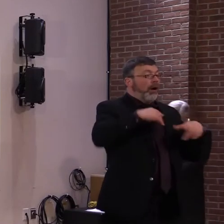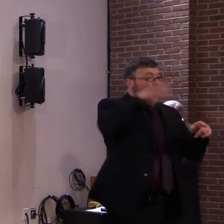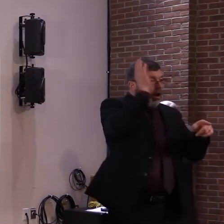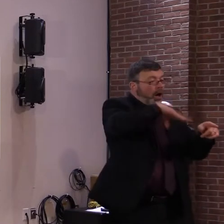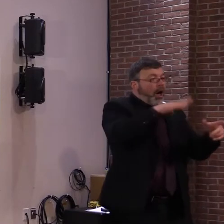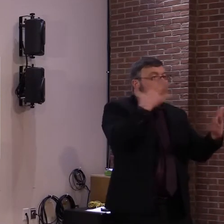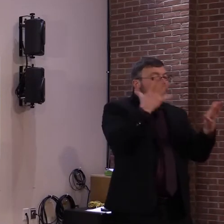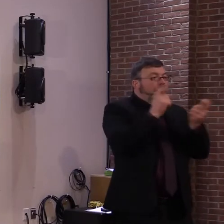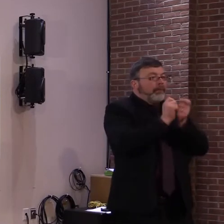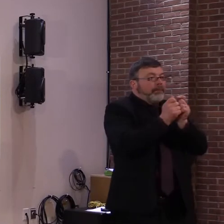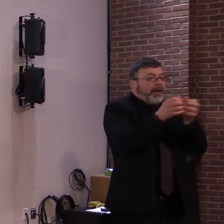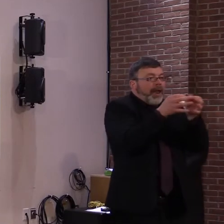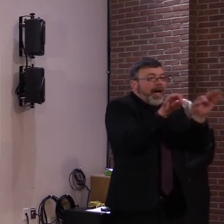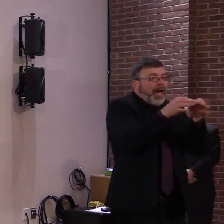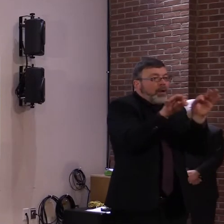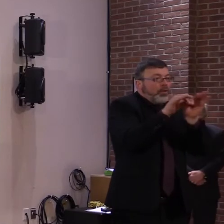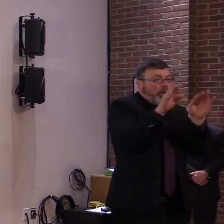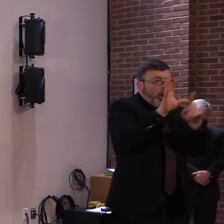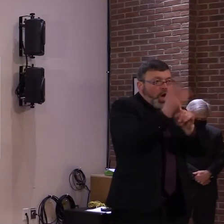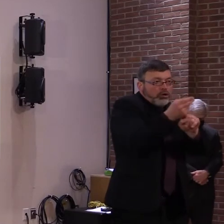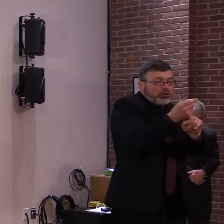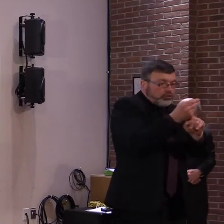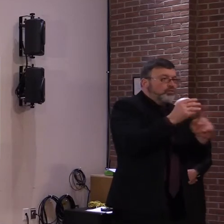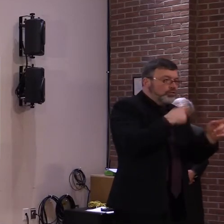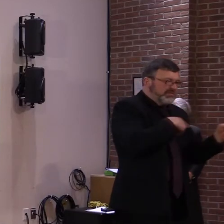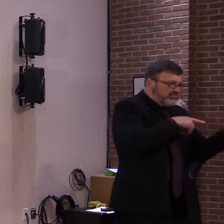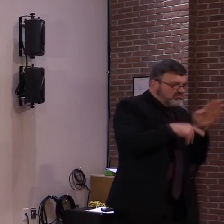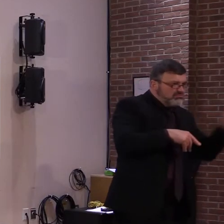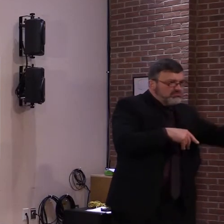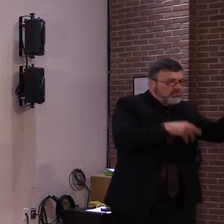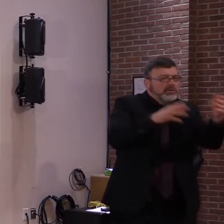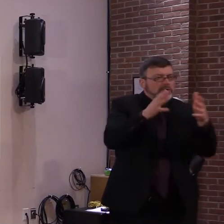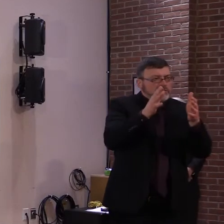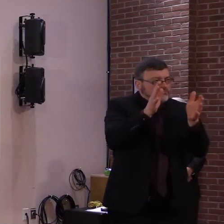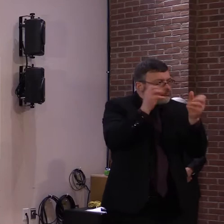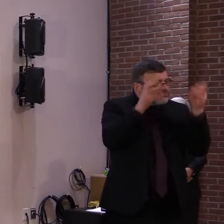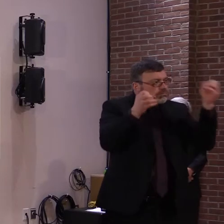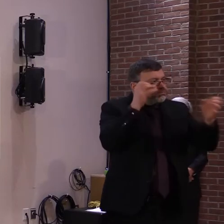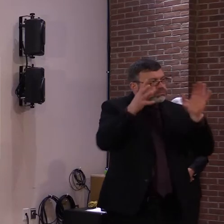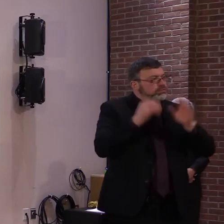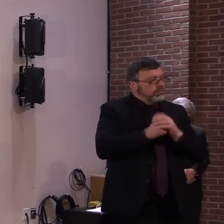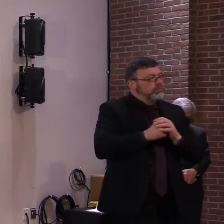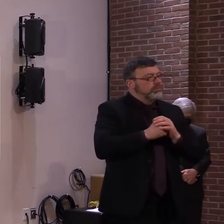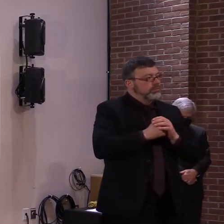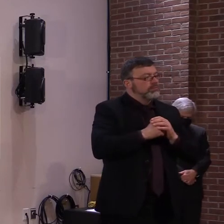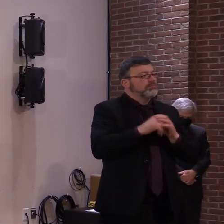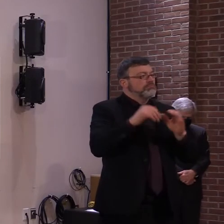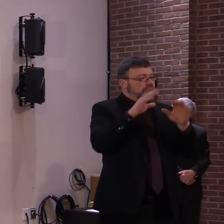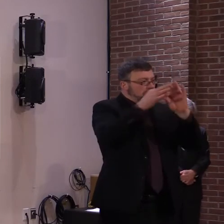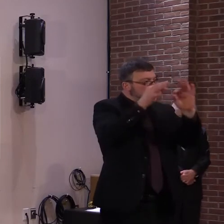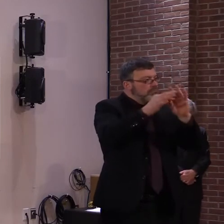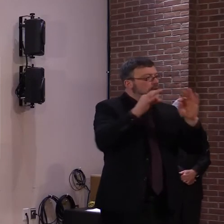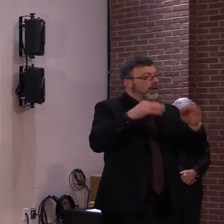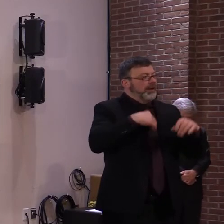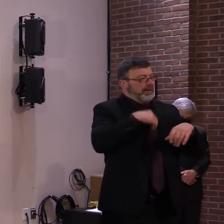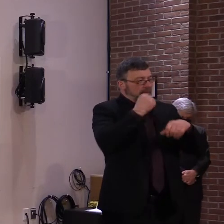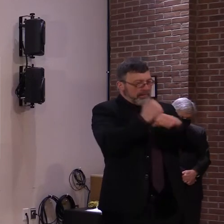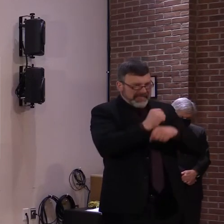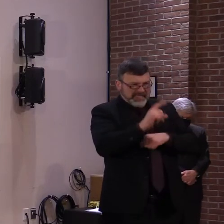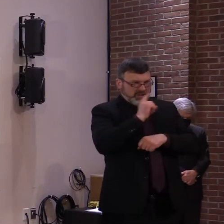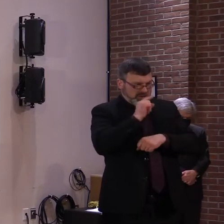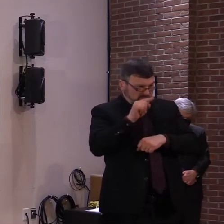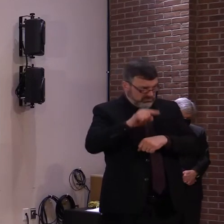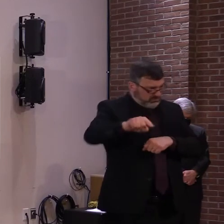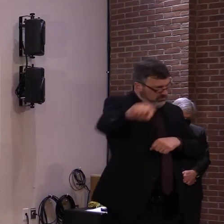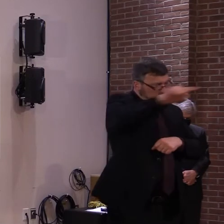informed choices and to get scheduled for vaccinations. And while we wait and work for the time when every Vermonter